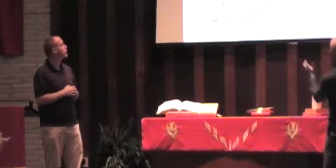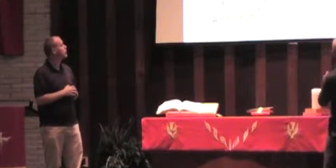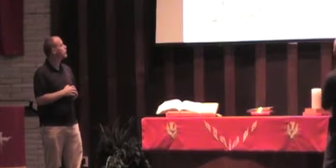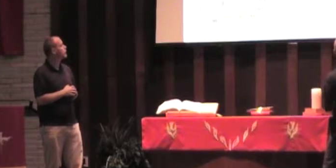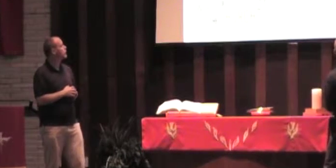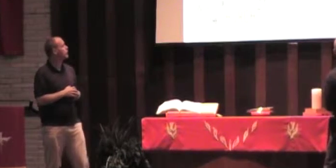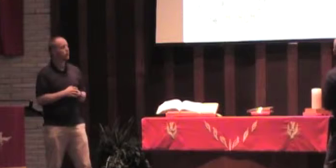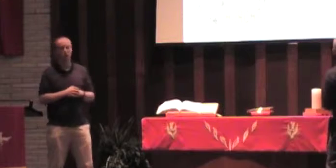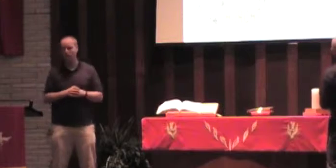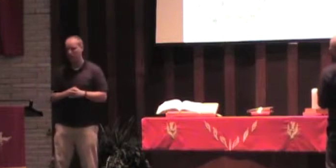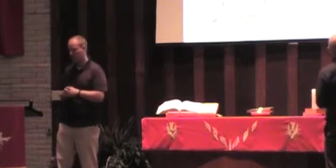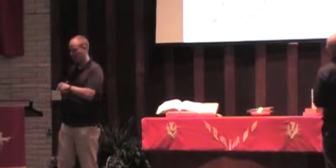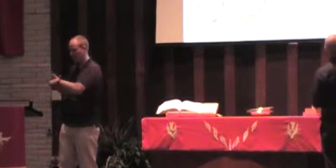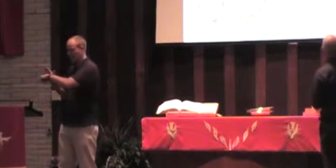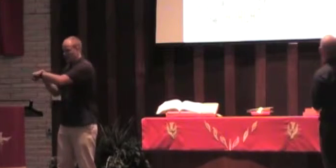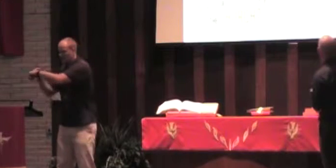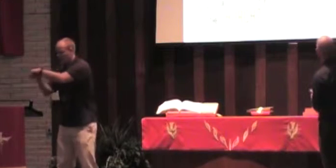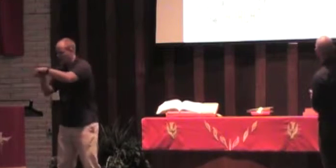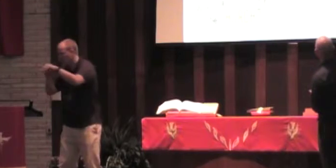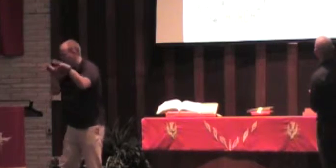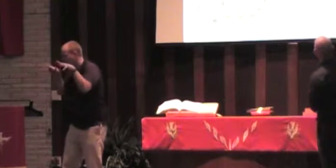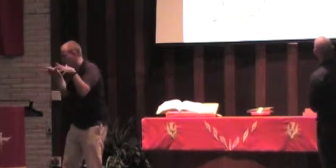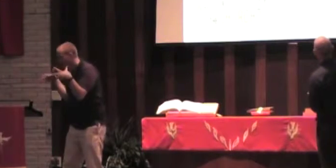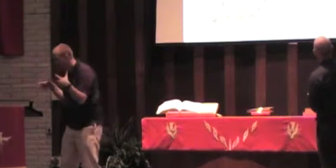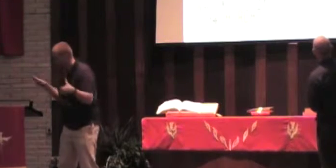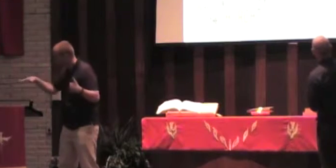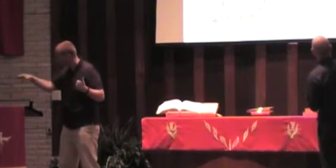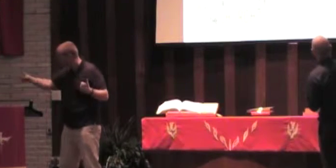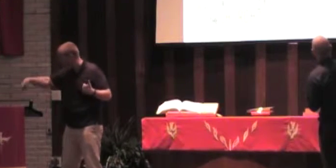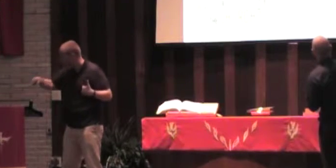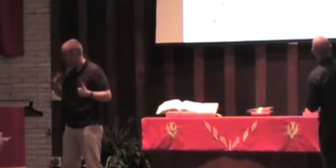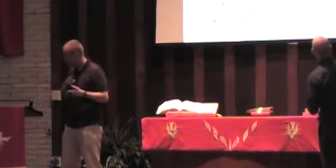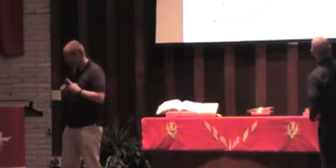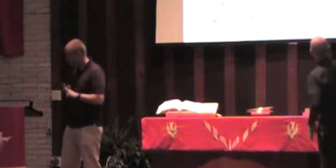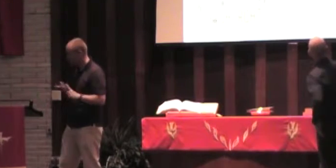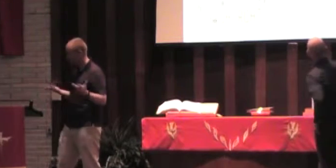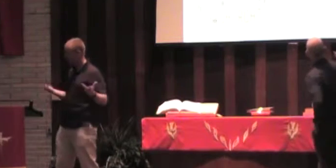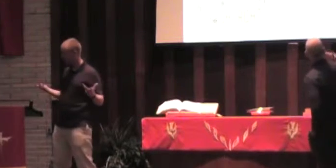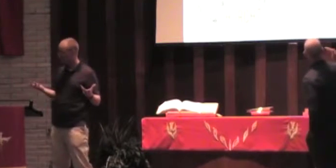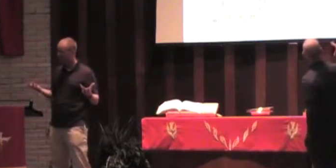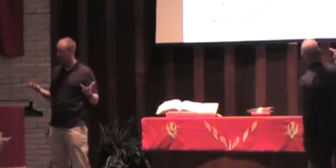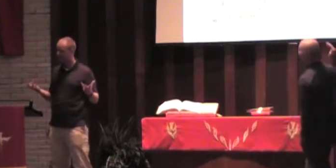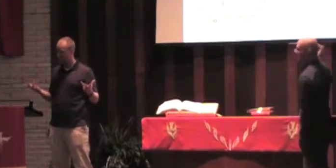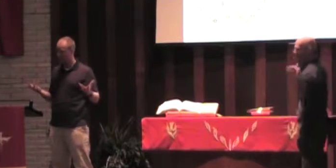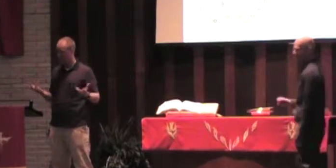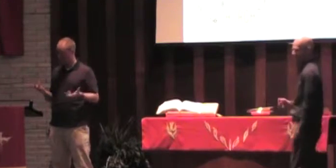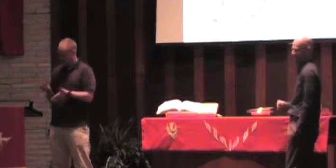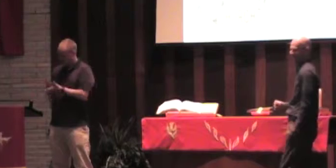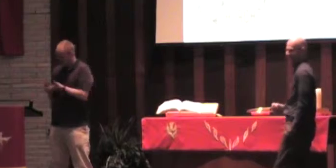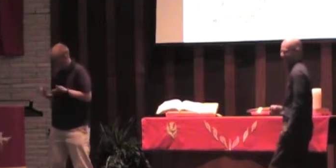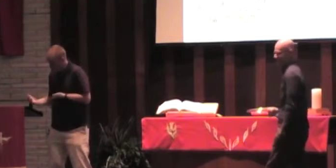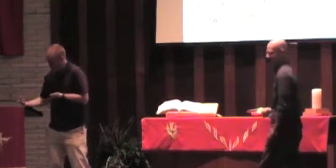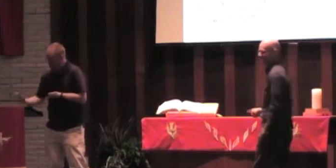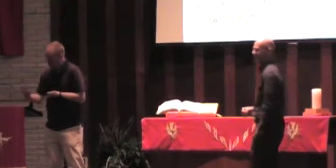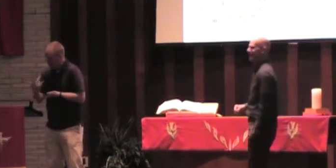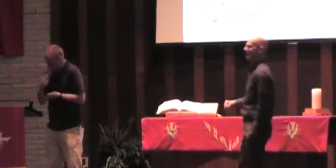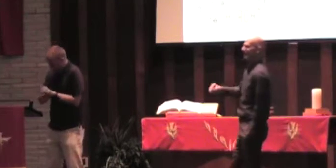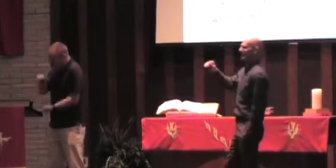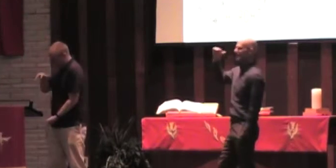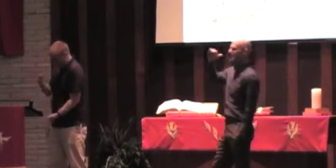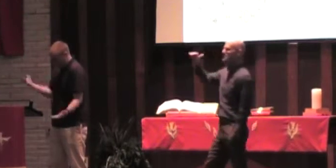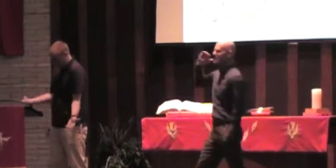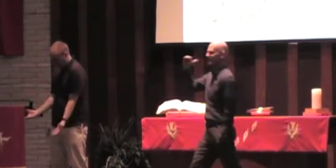That Demetrius called them together along with the workers of related trades and said, you know, my friends, that we receive a good income from this business.